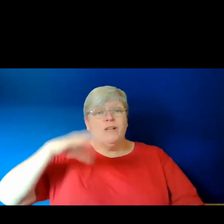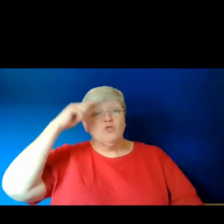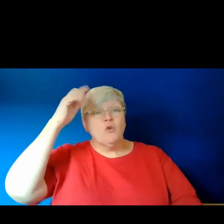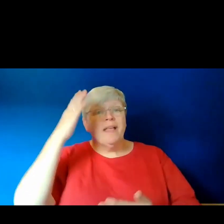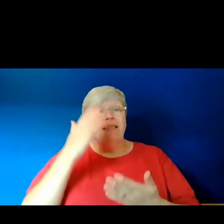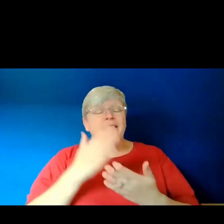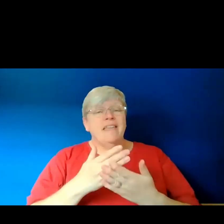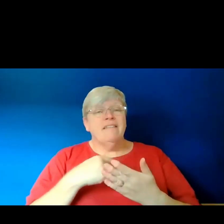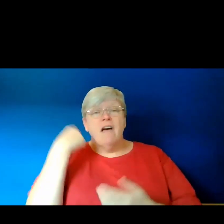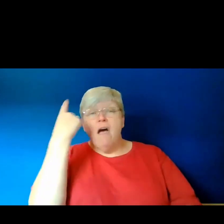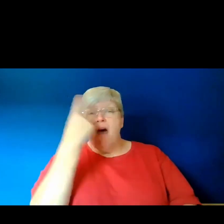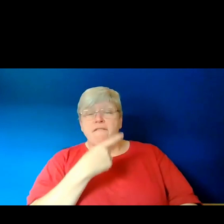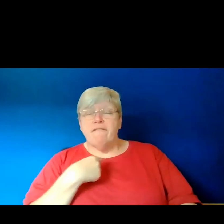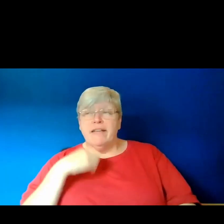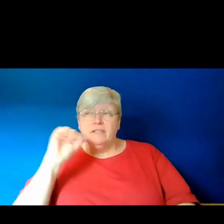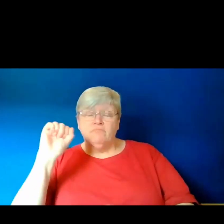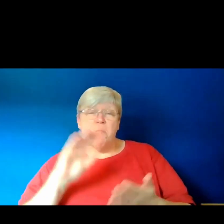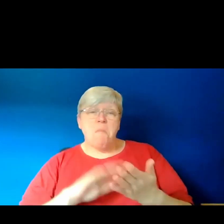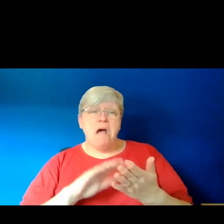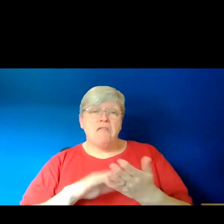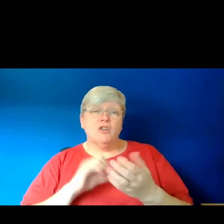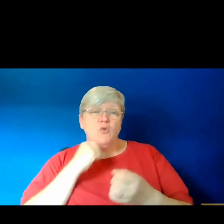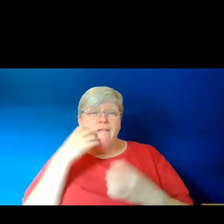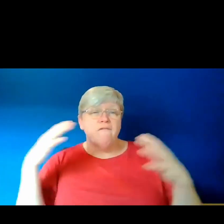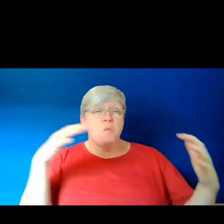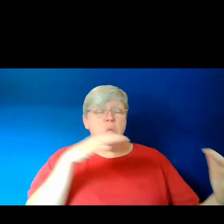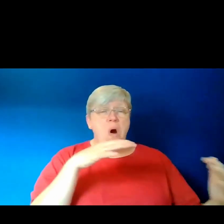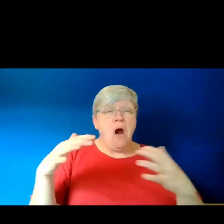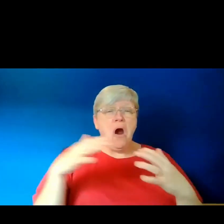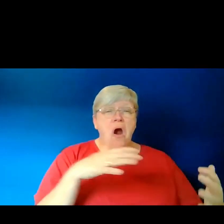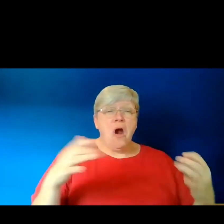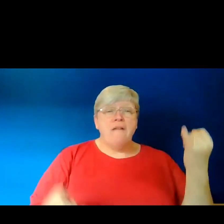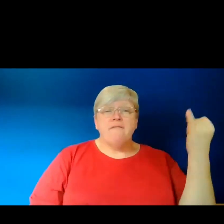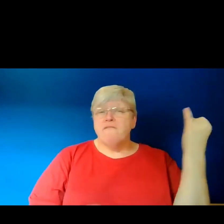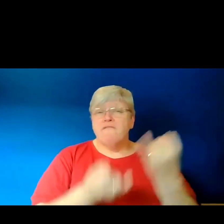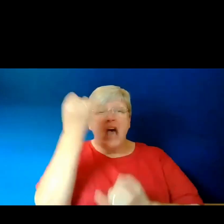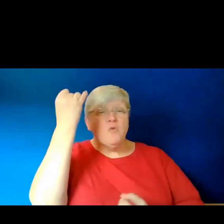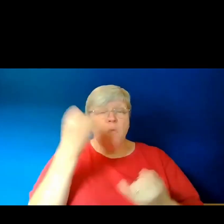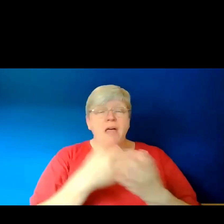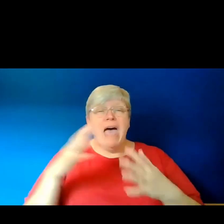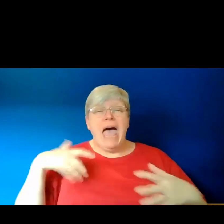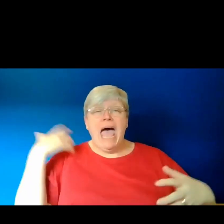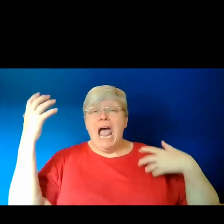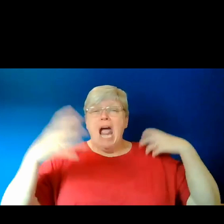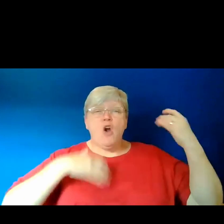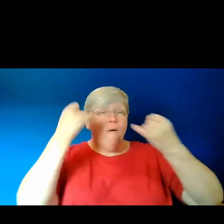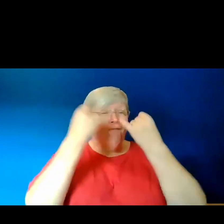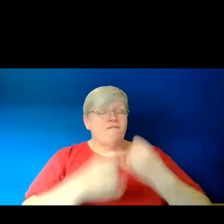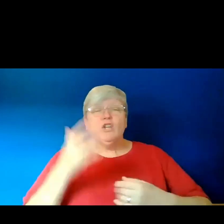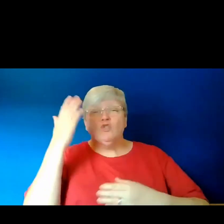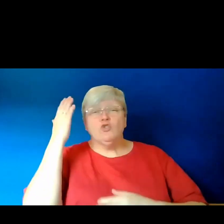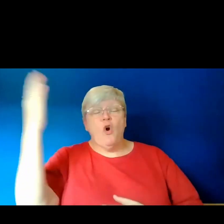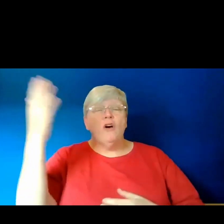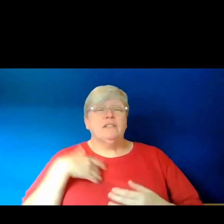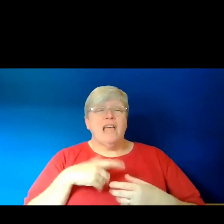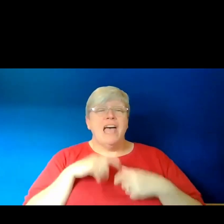wear her face to every war. Fight with the anger of our failed gods. I scream from an elephant's